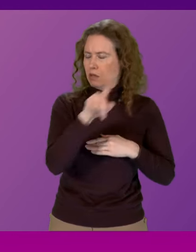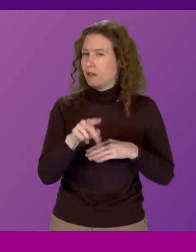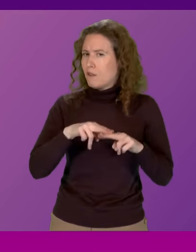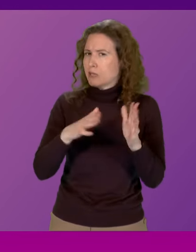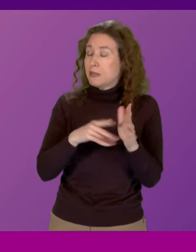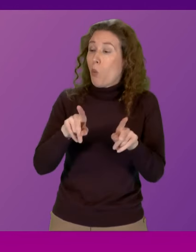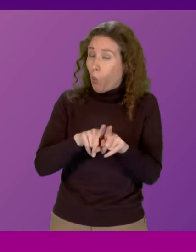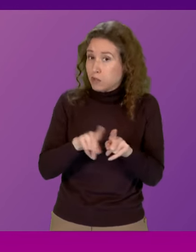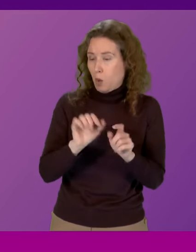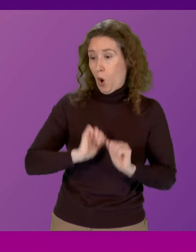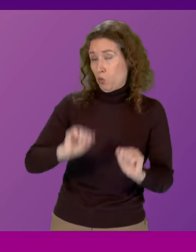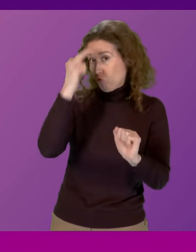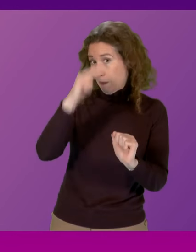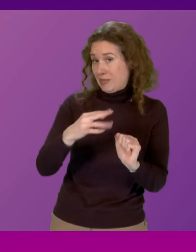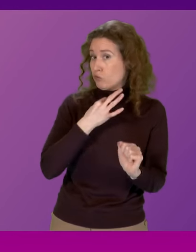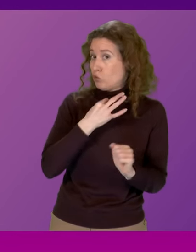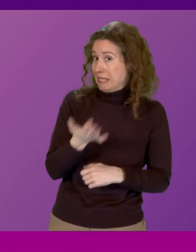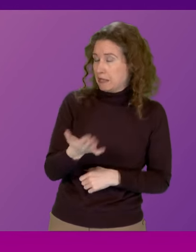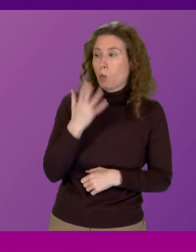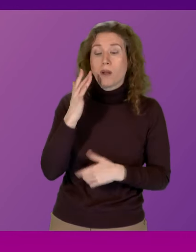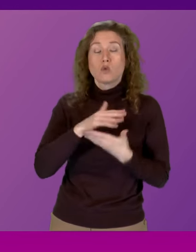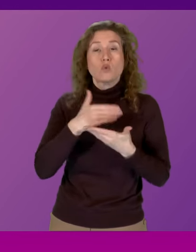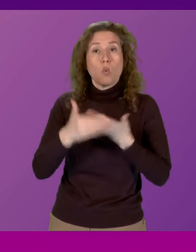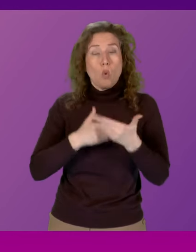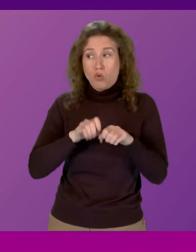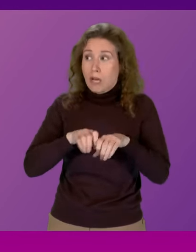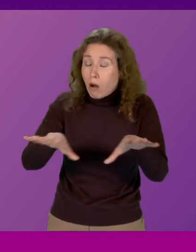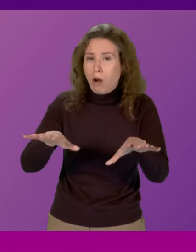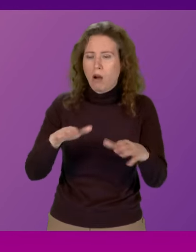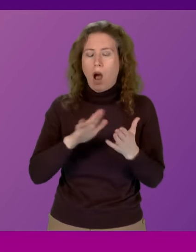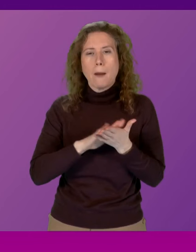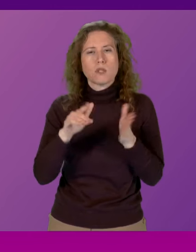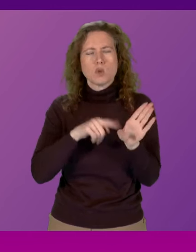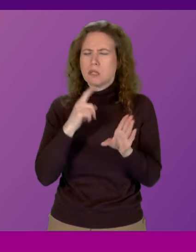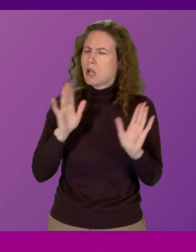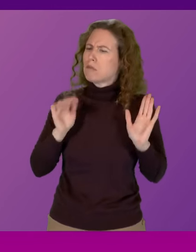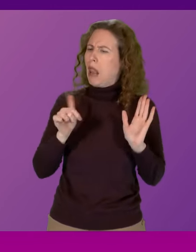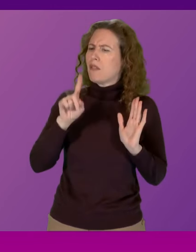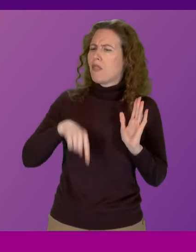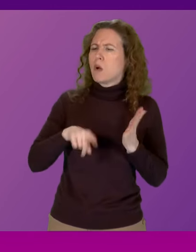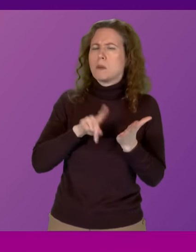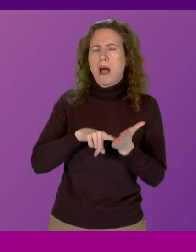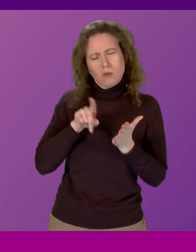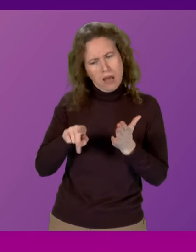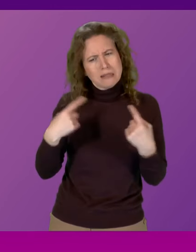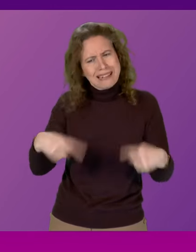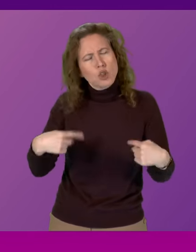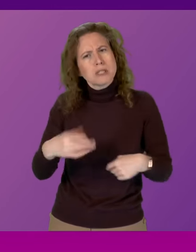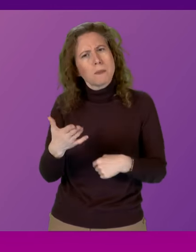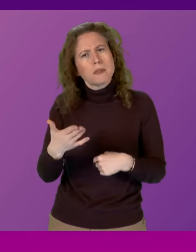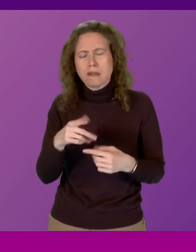on the line. When this story broke, Hamza Yousaf said the £11,000 bill was a legitimate